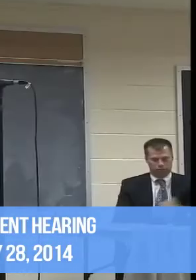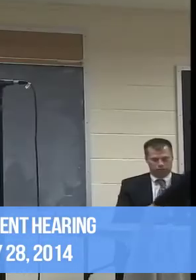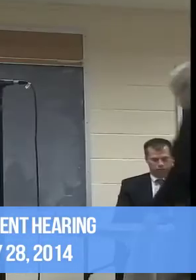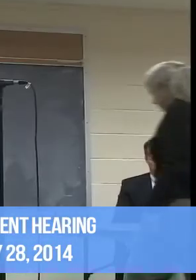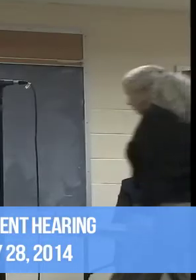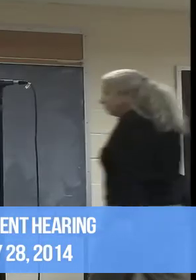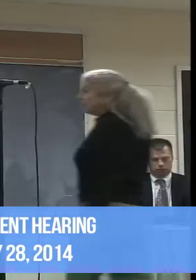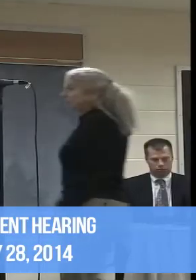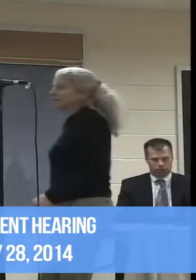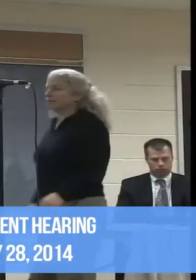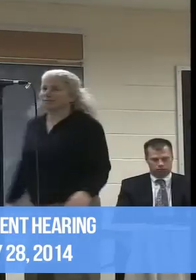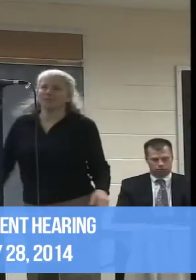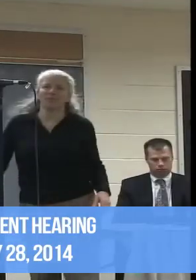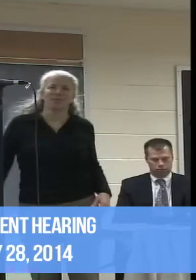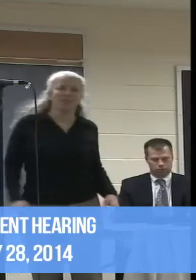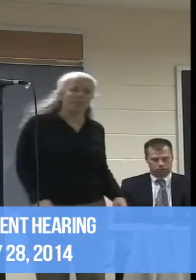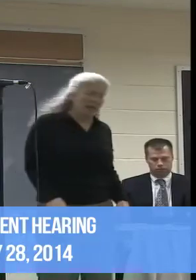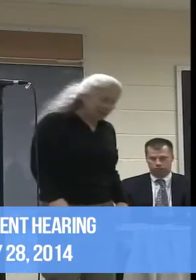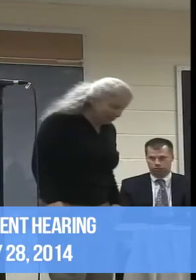I'll time myself.